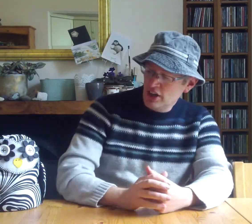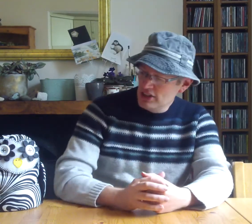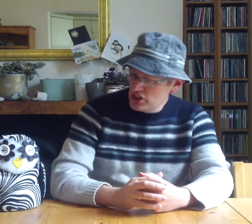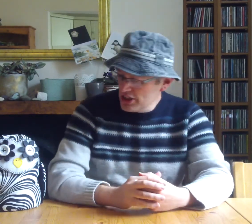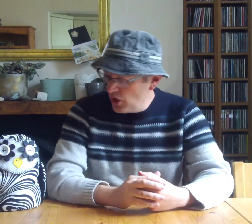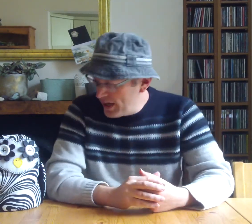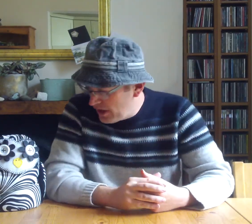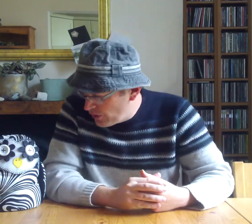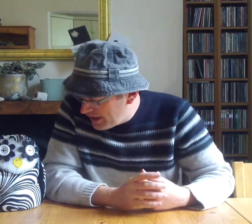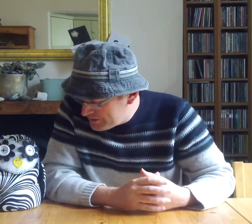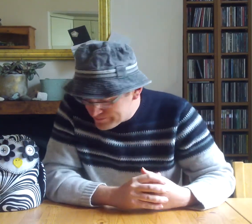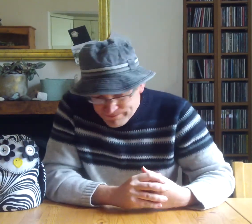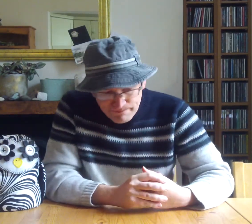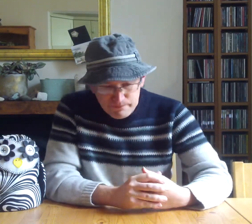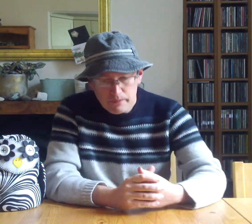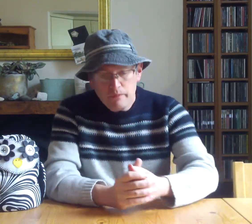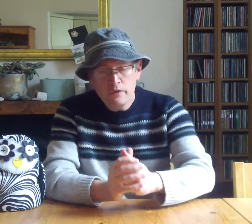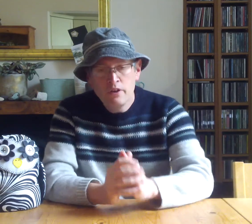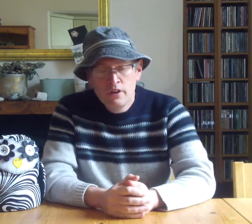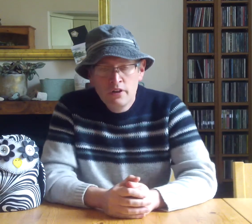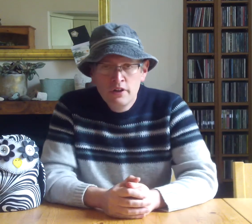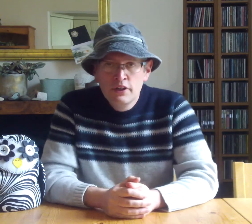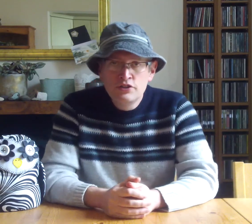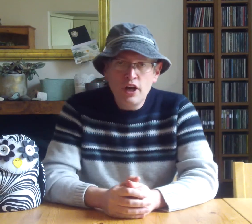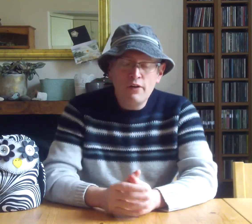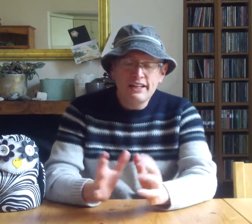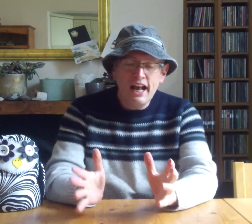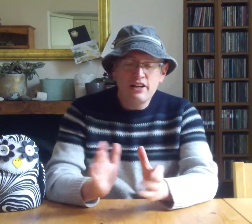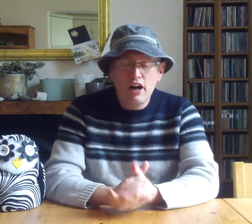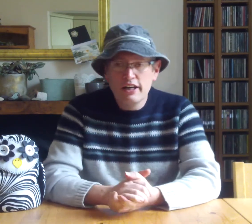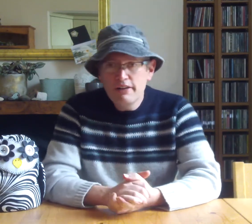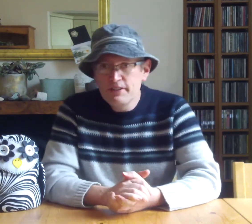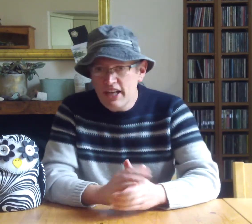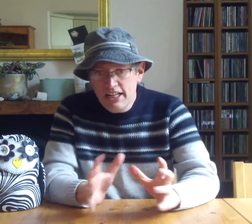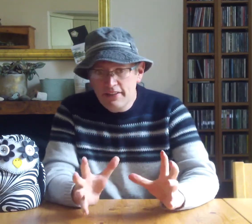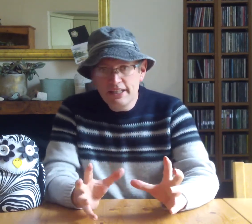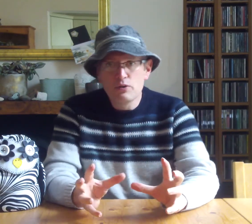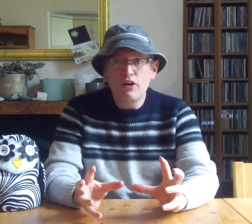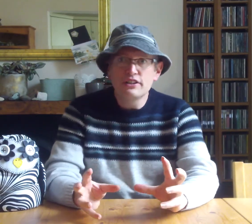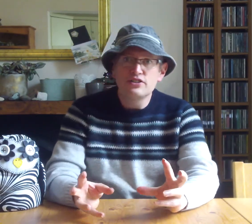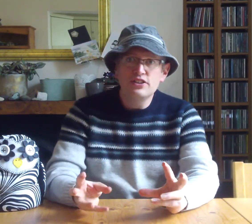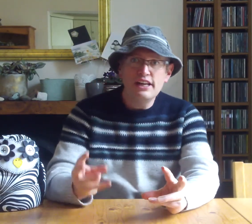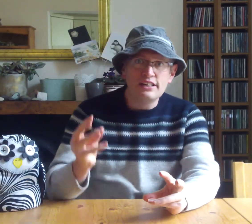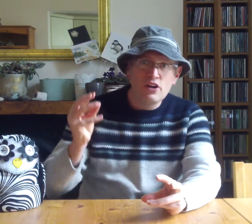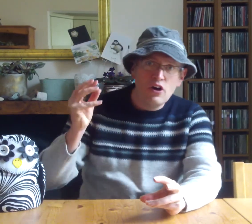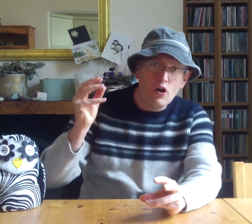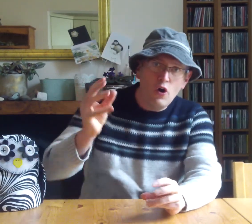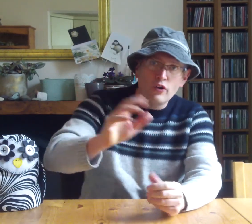So he's a good old owl there. So again, if there's anything you'd like to see on